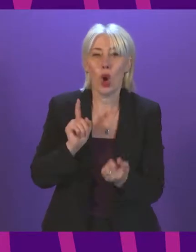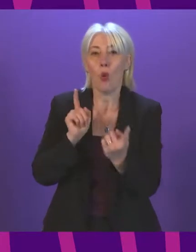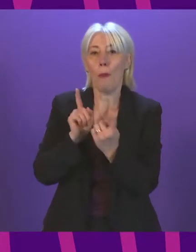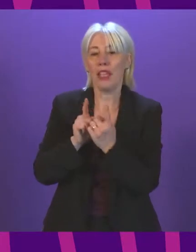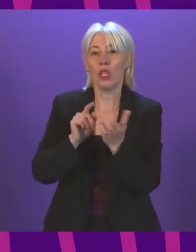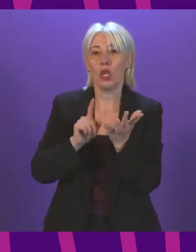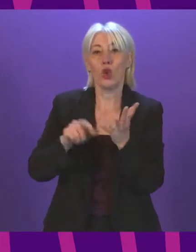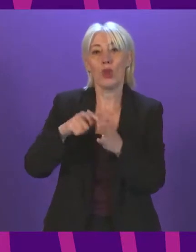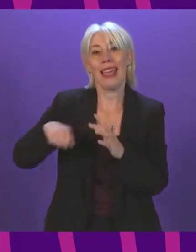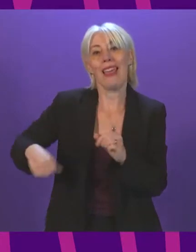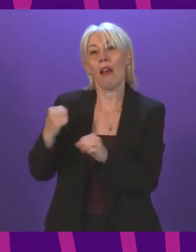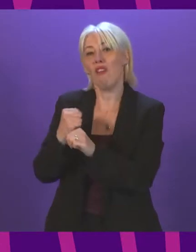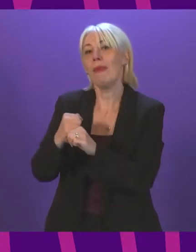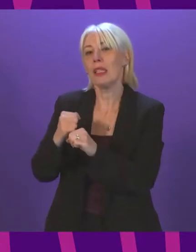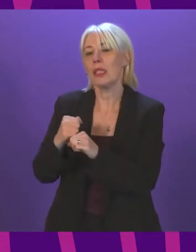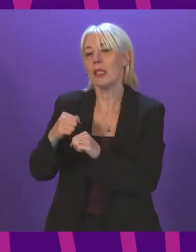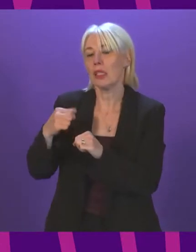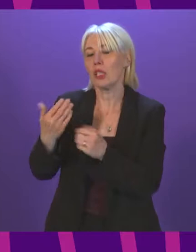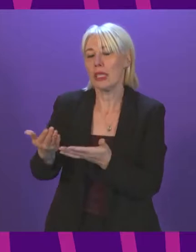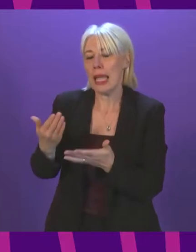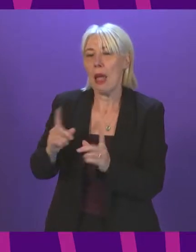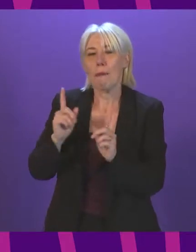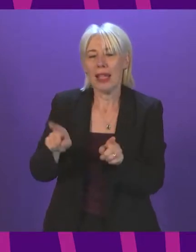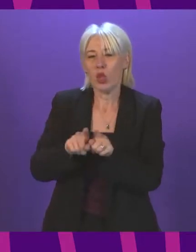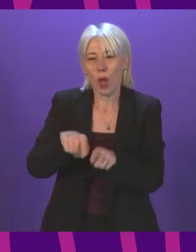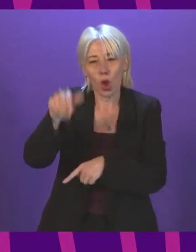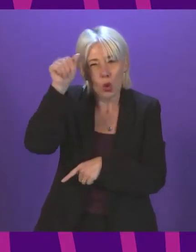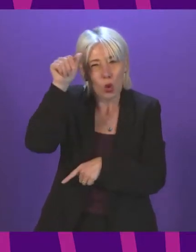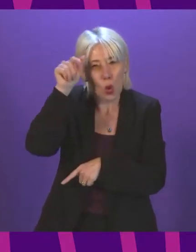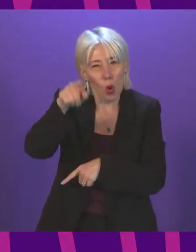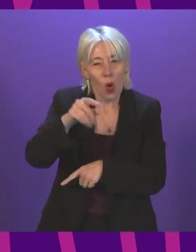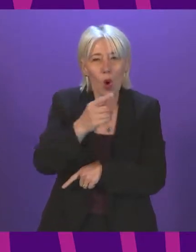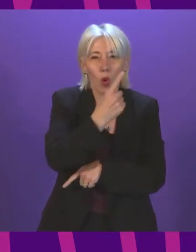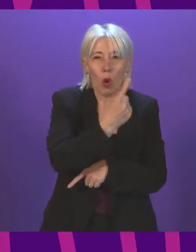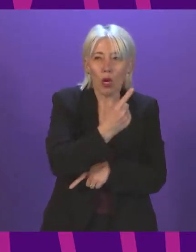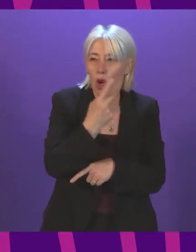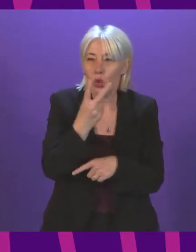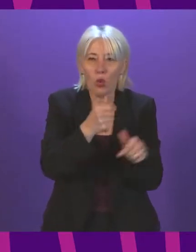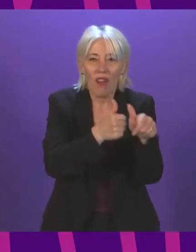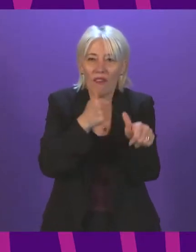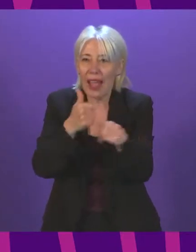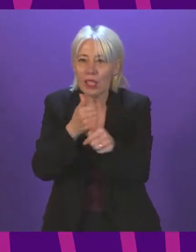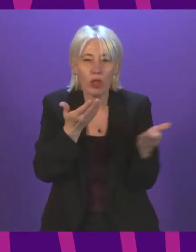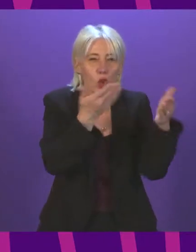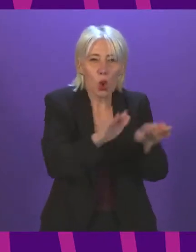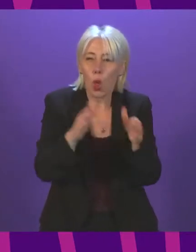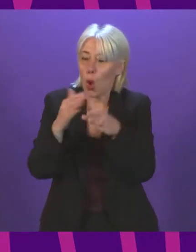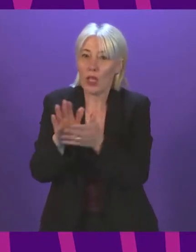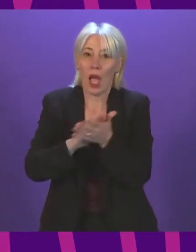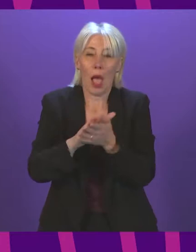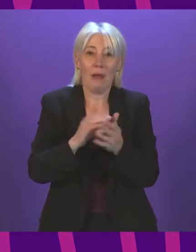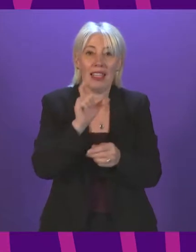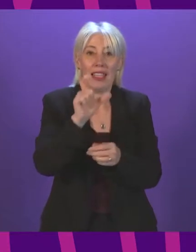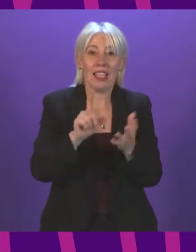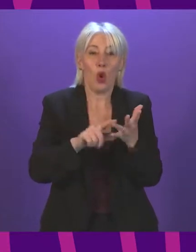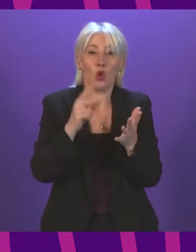UK Government. But she will also be aware that with one or two factories closing, that can cripple the supplies of